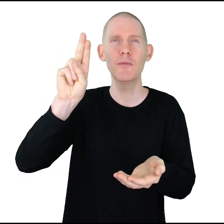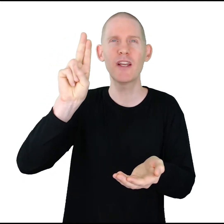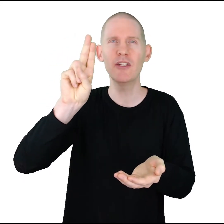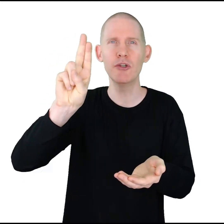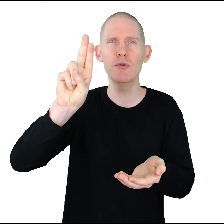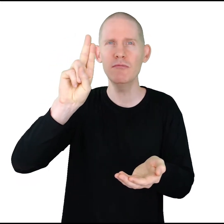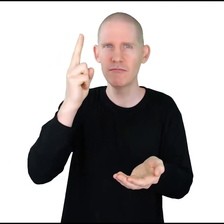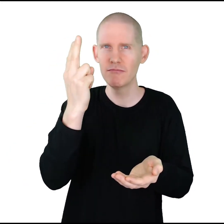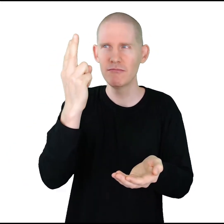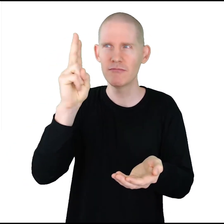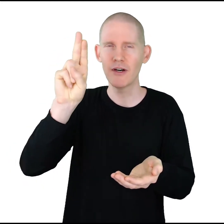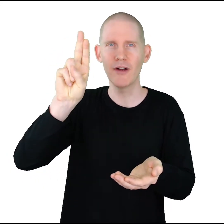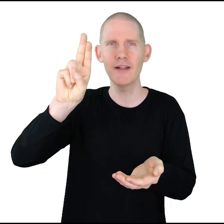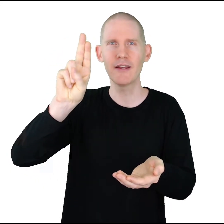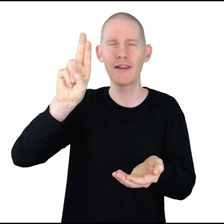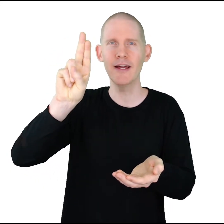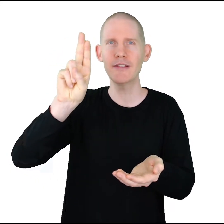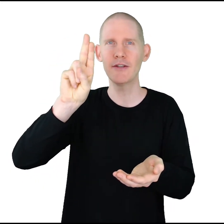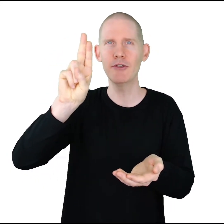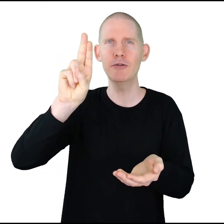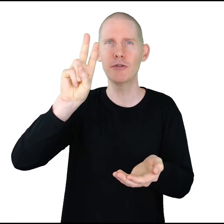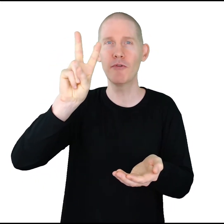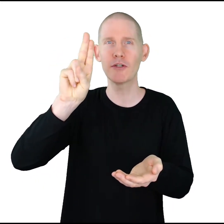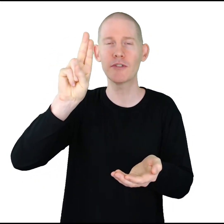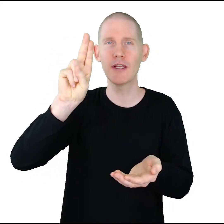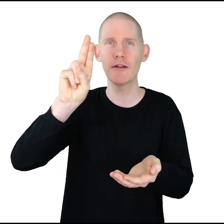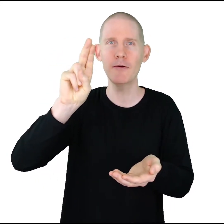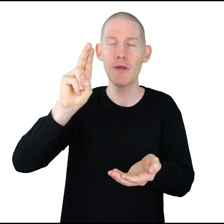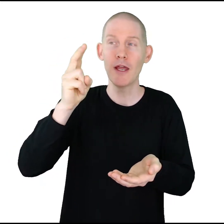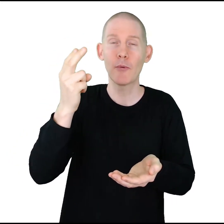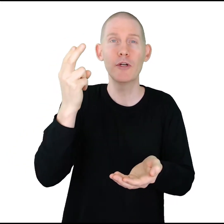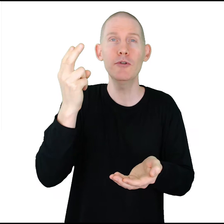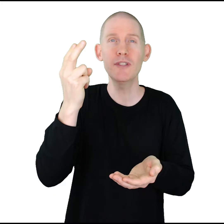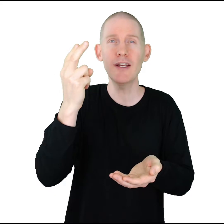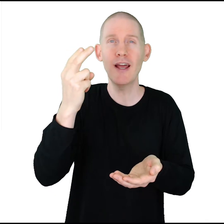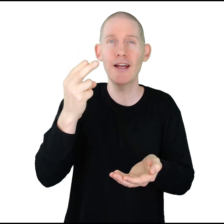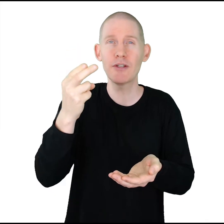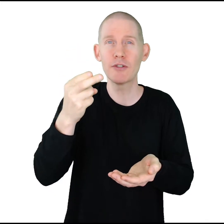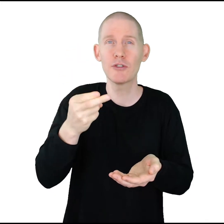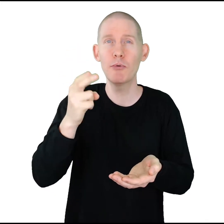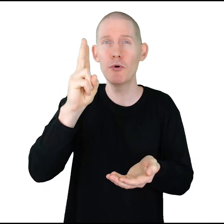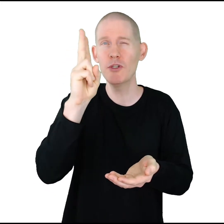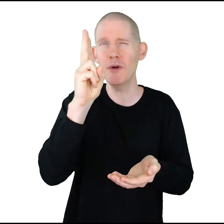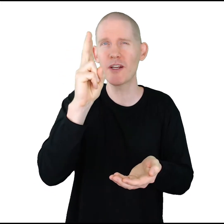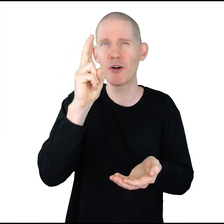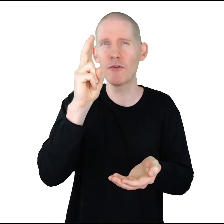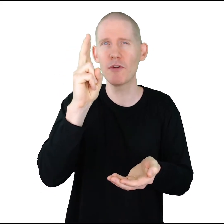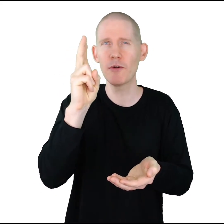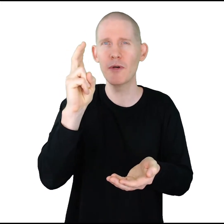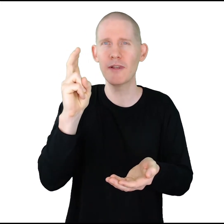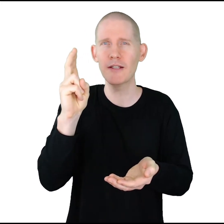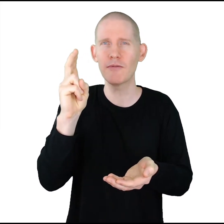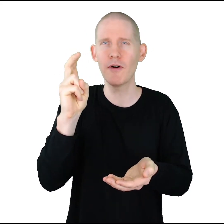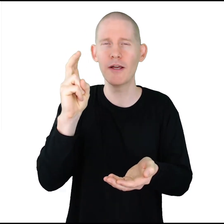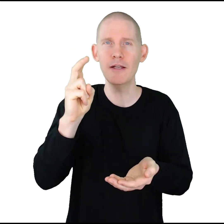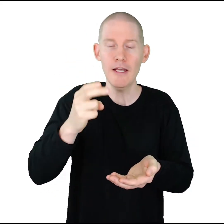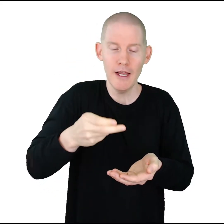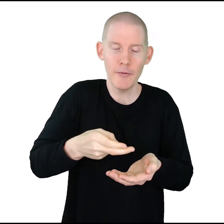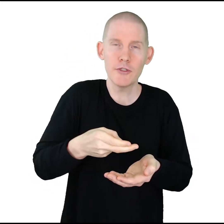make a U. All right, like that. A U, two fingers together. We're gonna use that as our spoon. You might curve a little bit, that's fine. And we're just